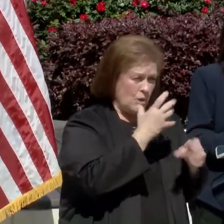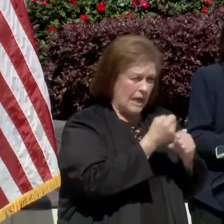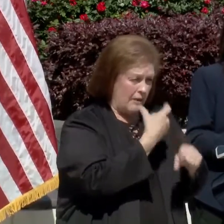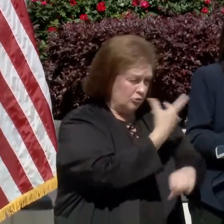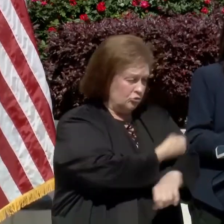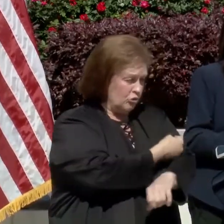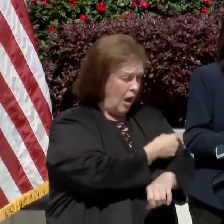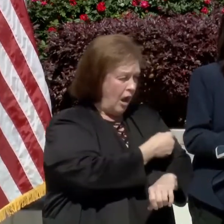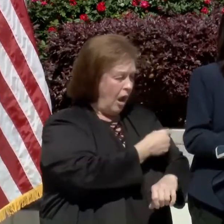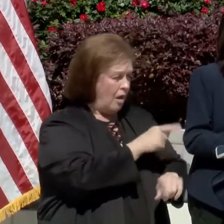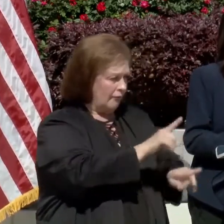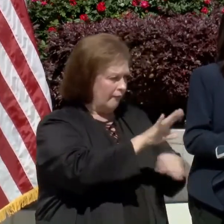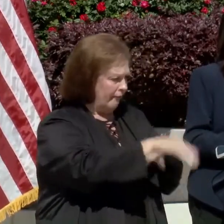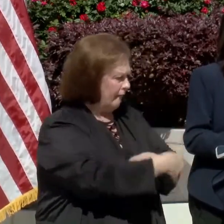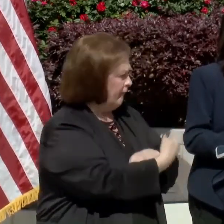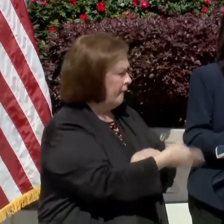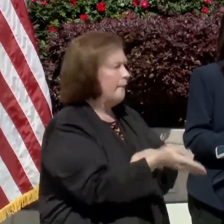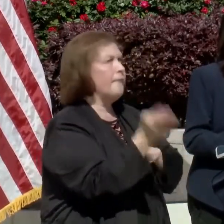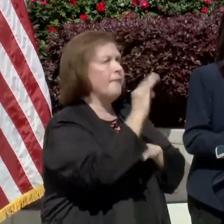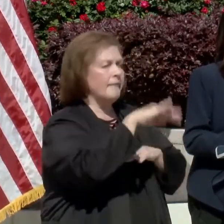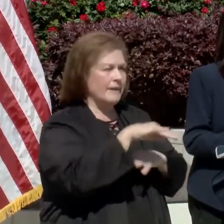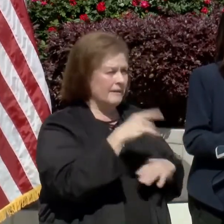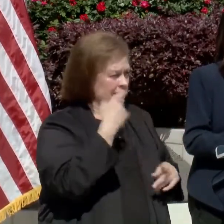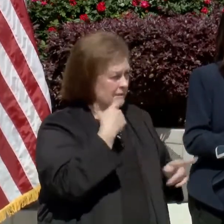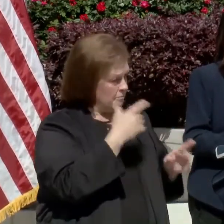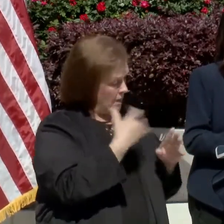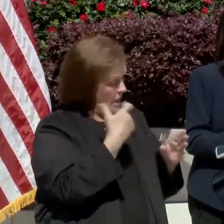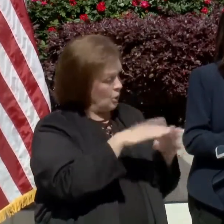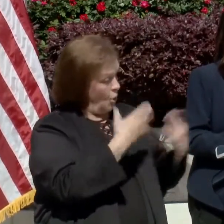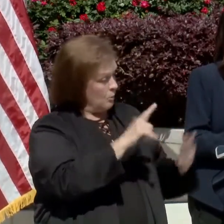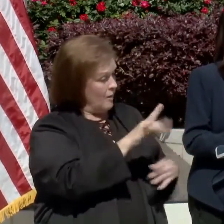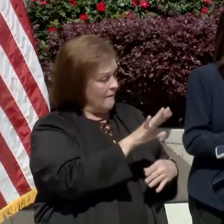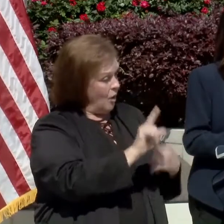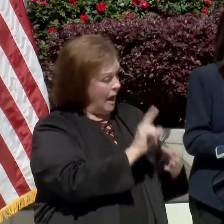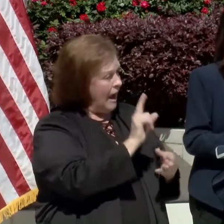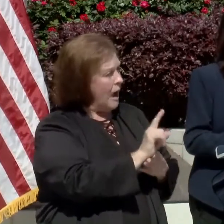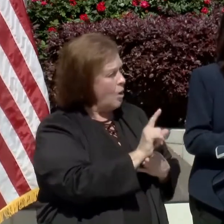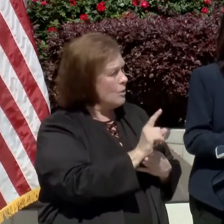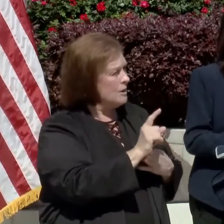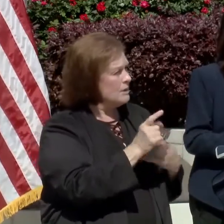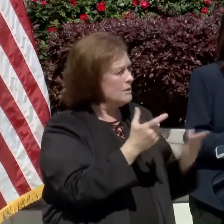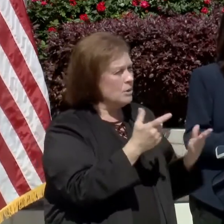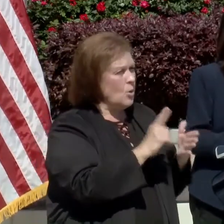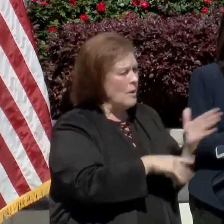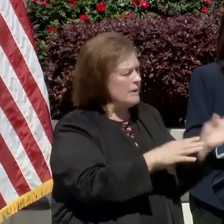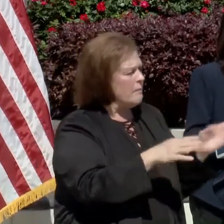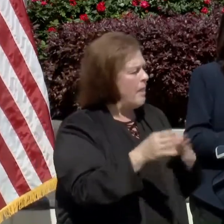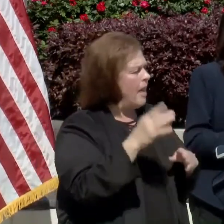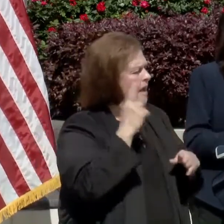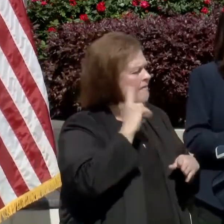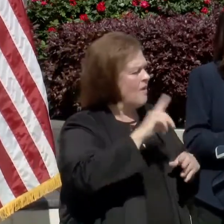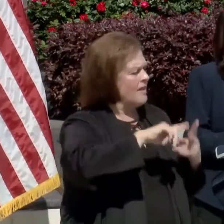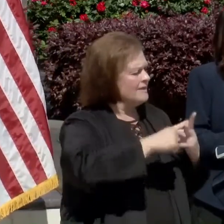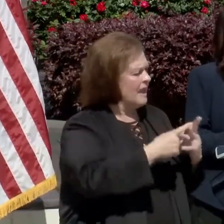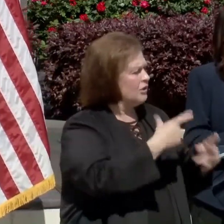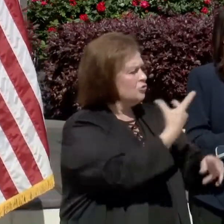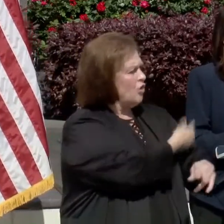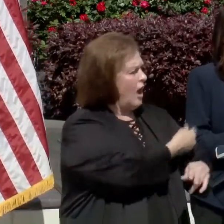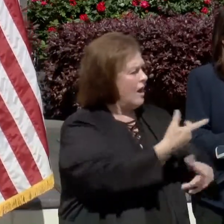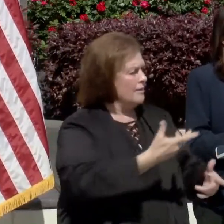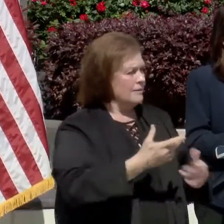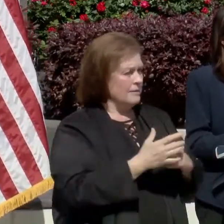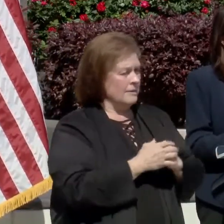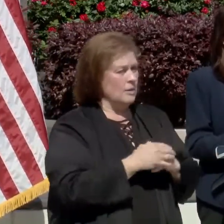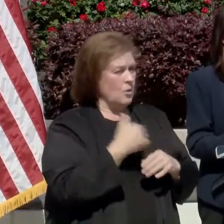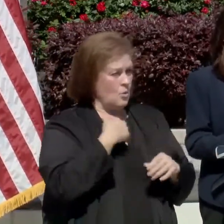vaccination site, I know a lot of them had questions about when they'll be able to go back during those odd hours. What's the plan for them? So that we, we